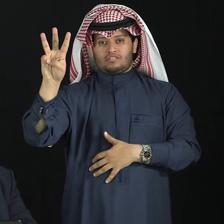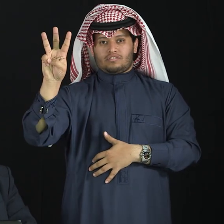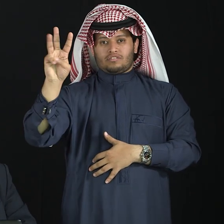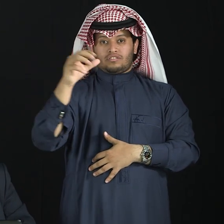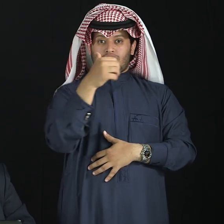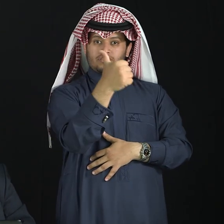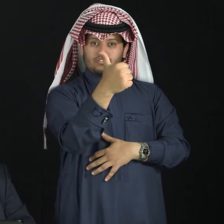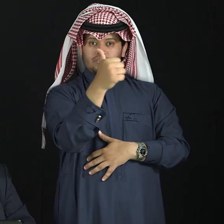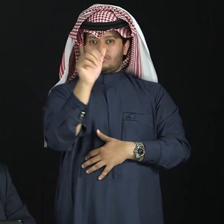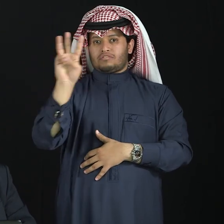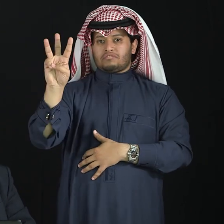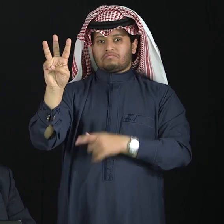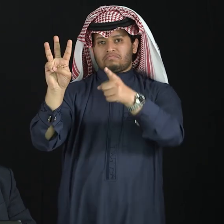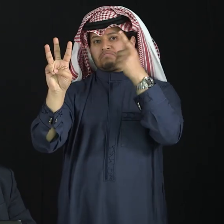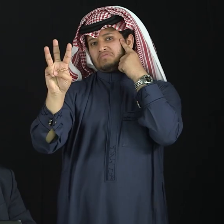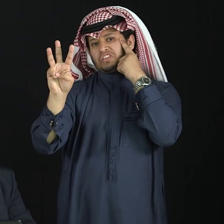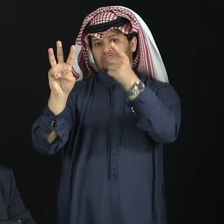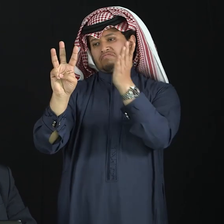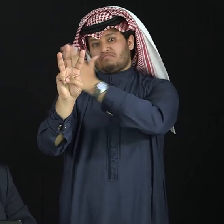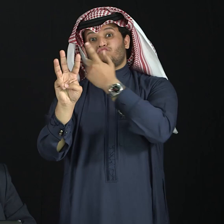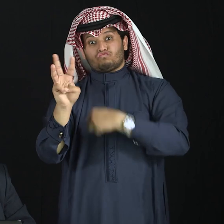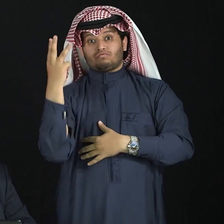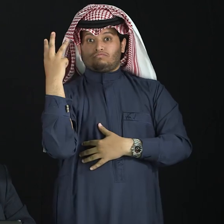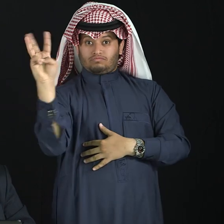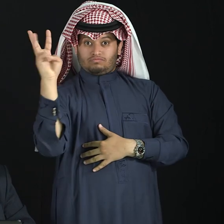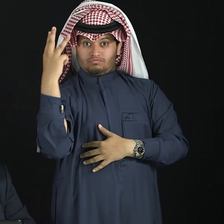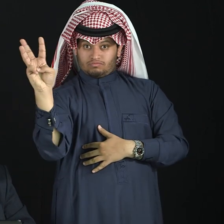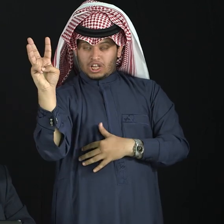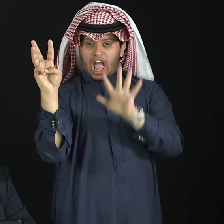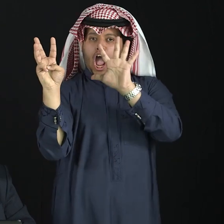6. 10, 6. 16.